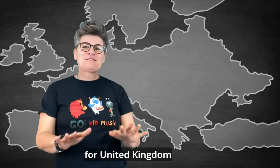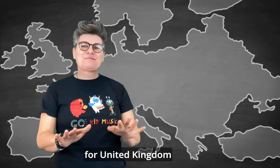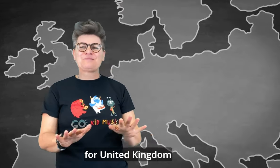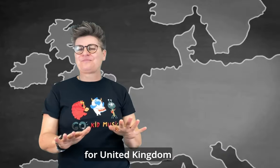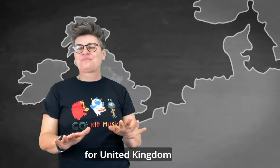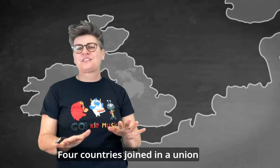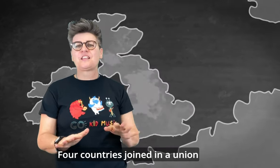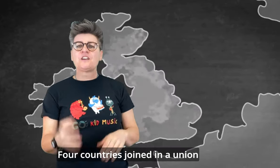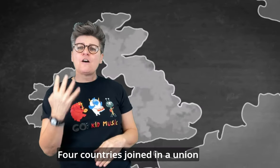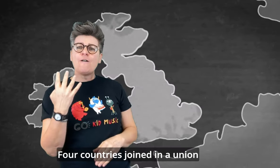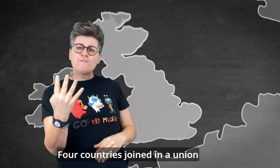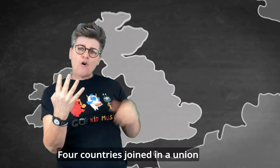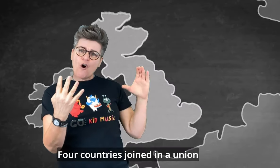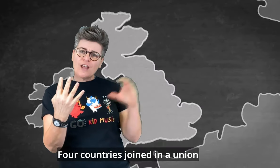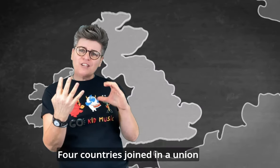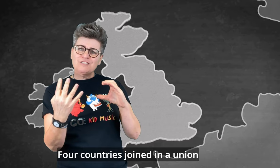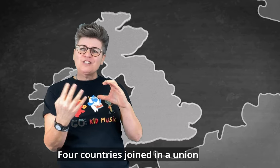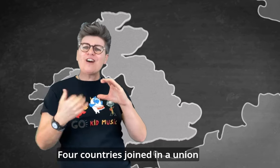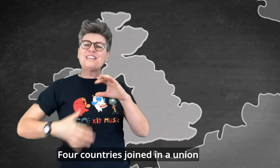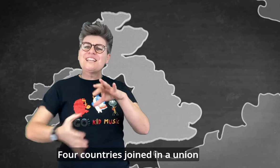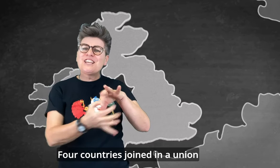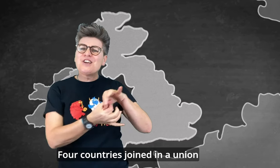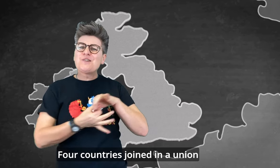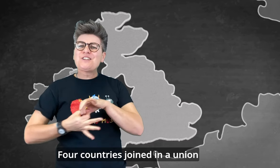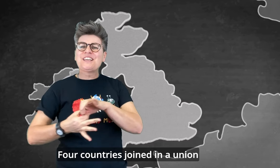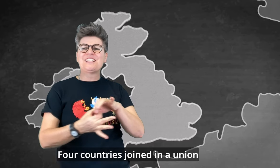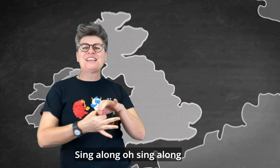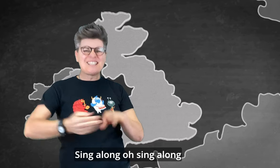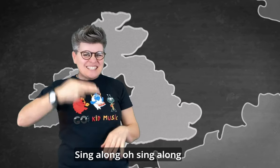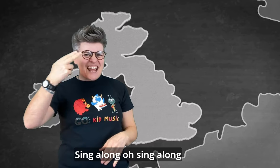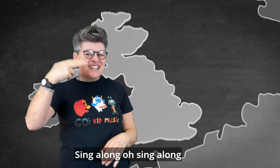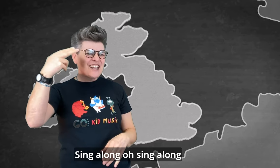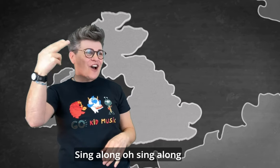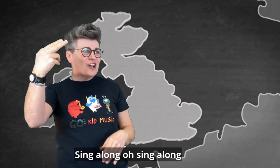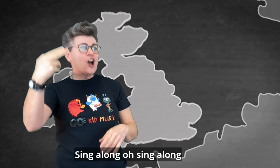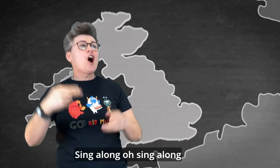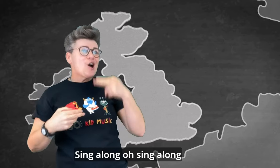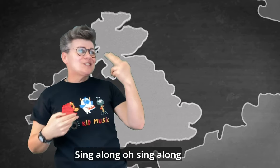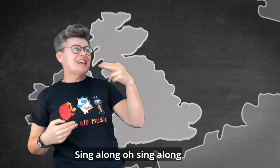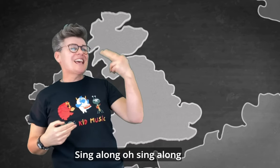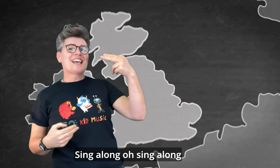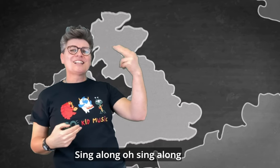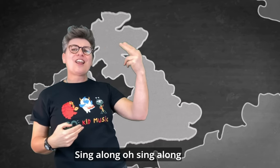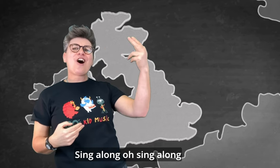Four countries joined in a union Sing along, oh sing along